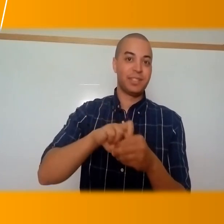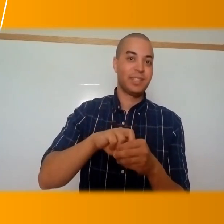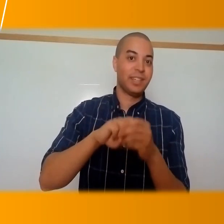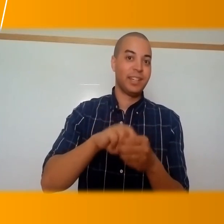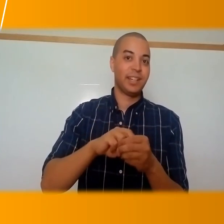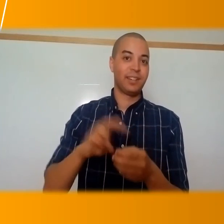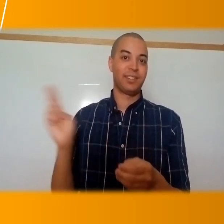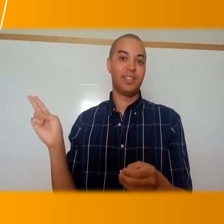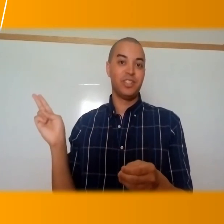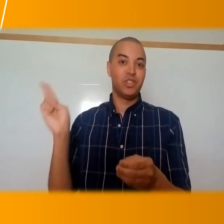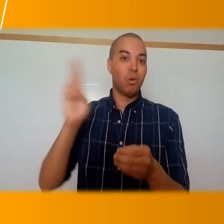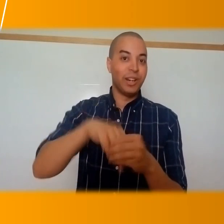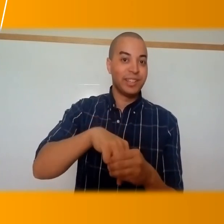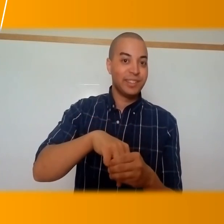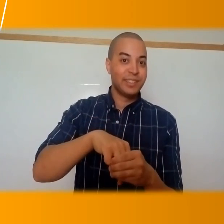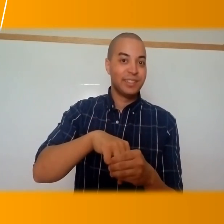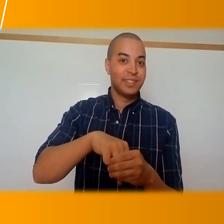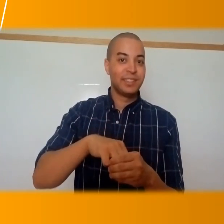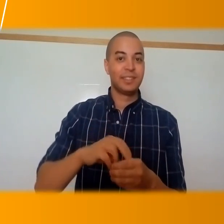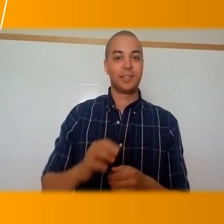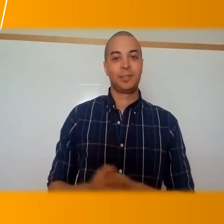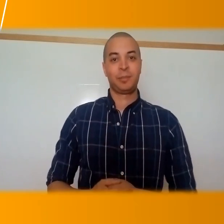rest of us in here. Join.